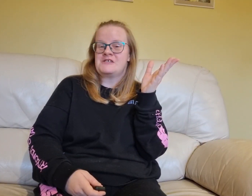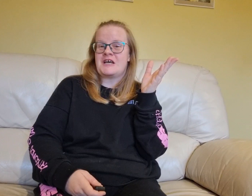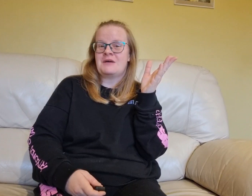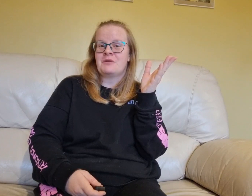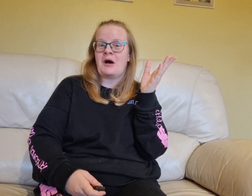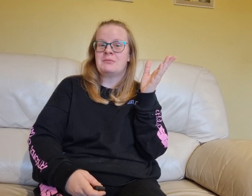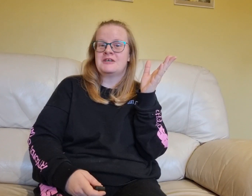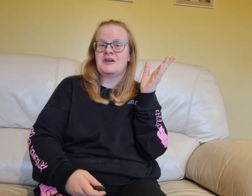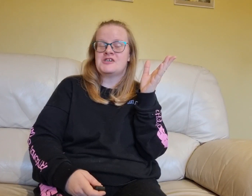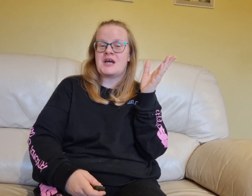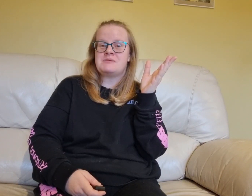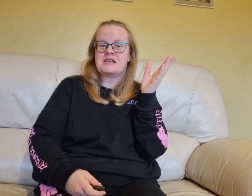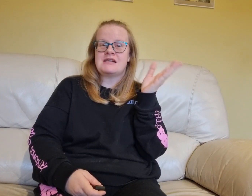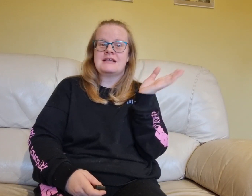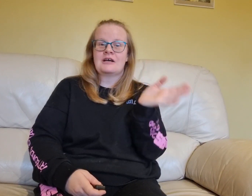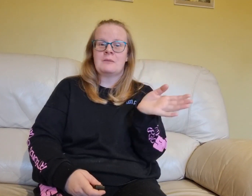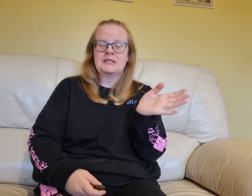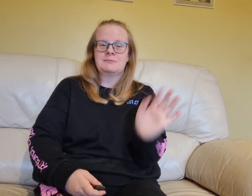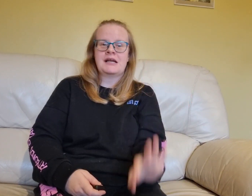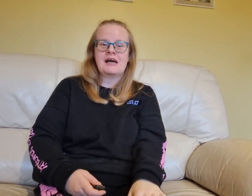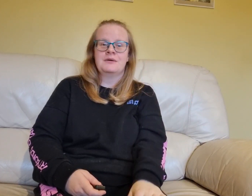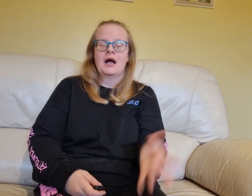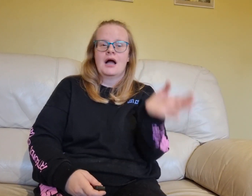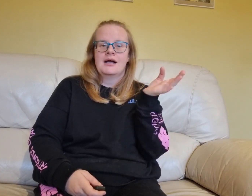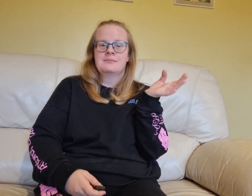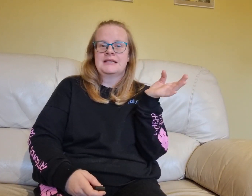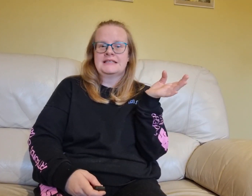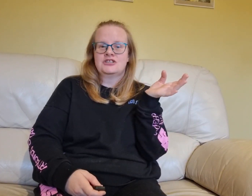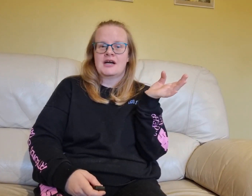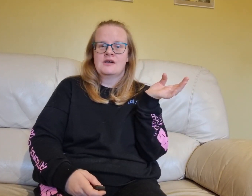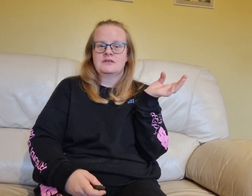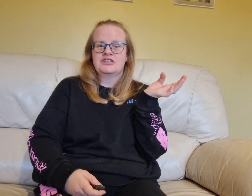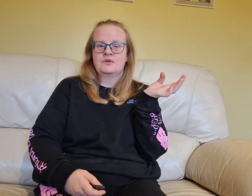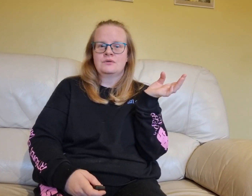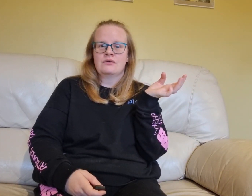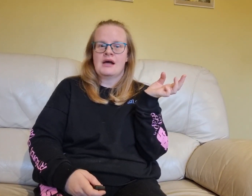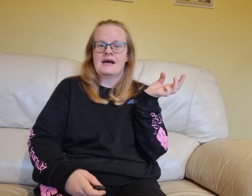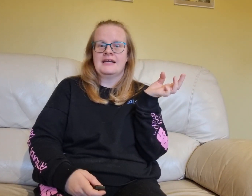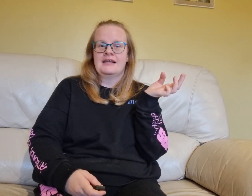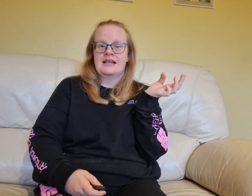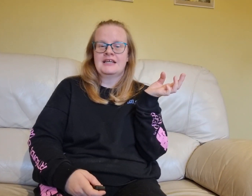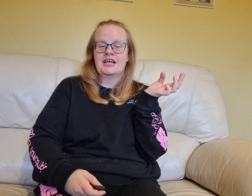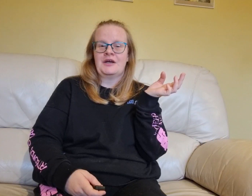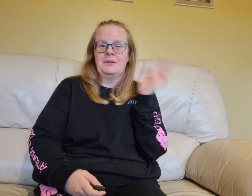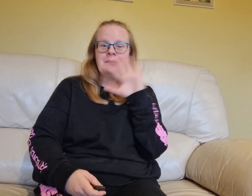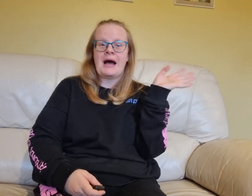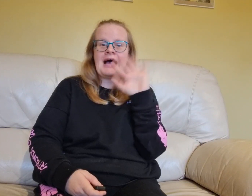the Wild Blue Yard episode in the comments below and please try not to cry thank you bye